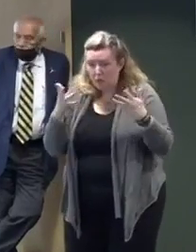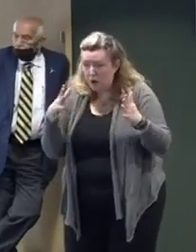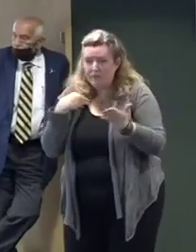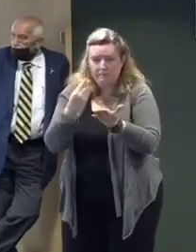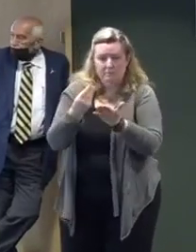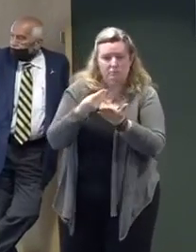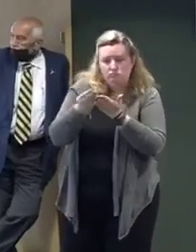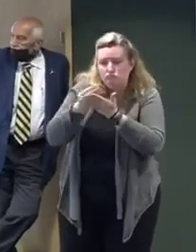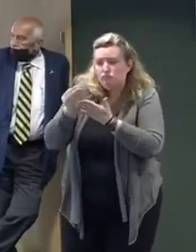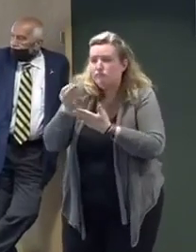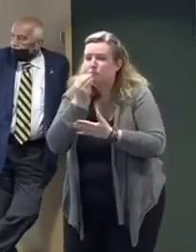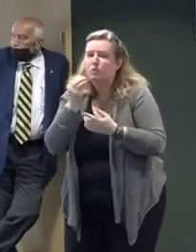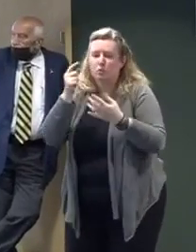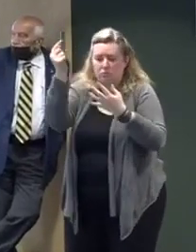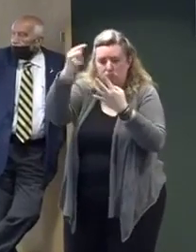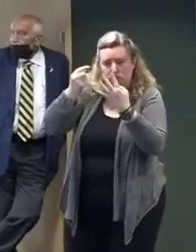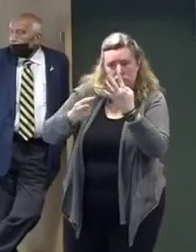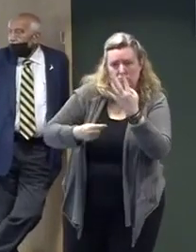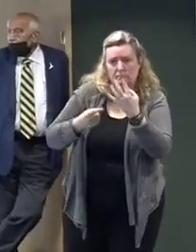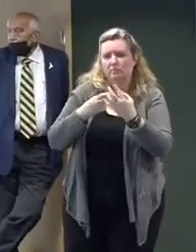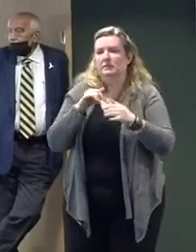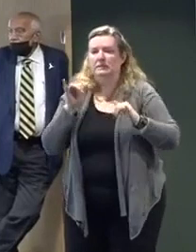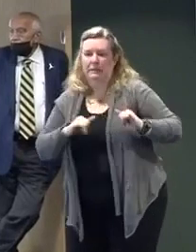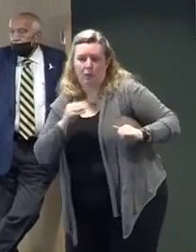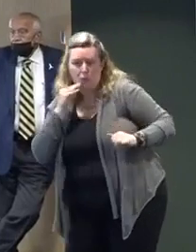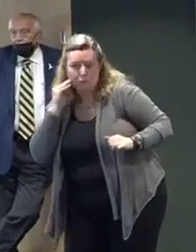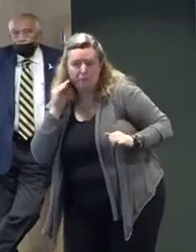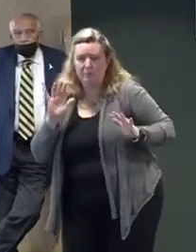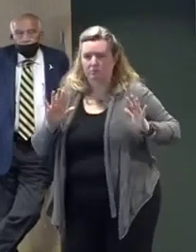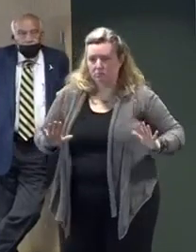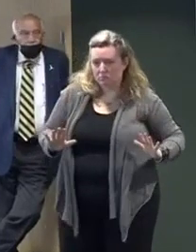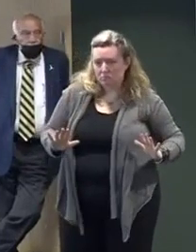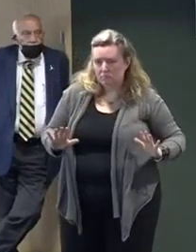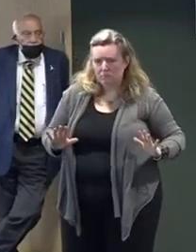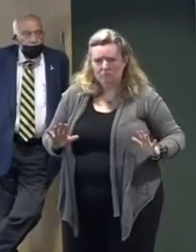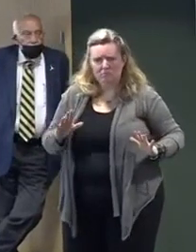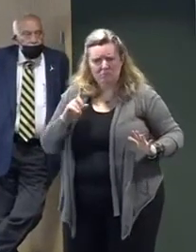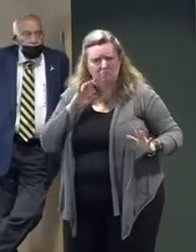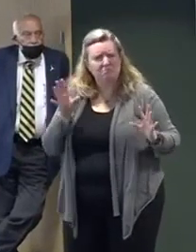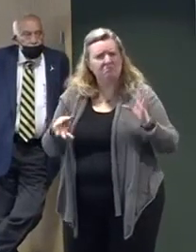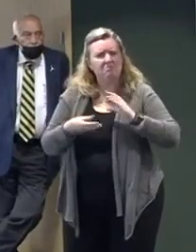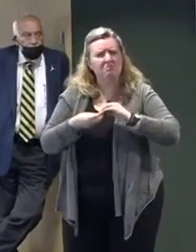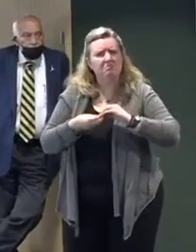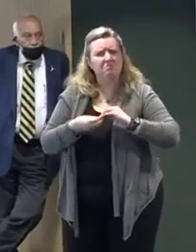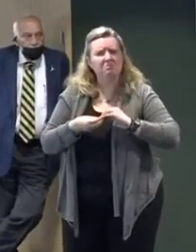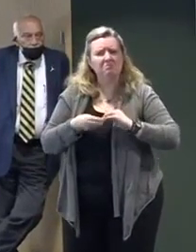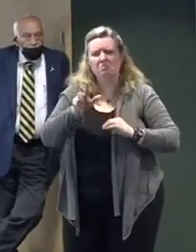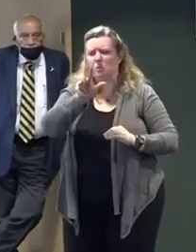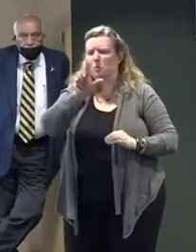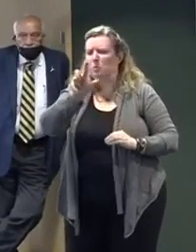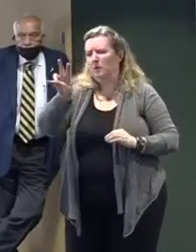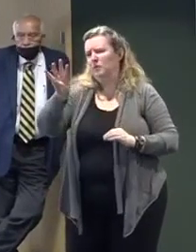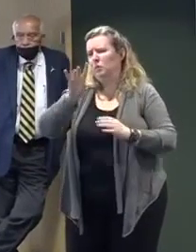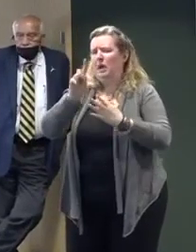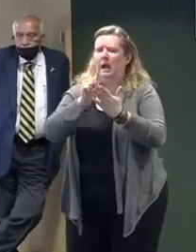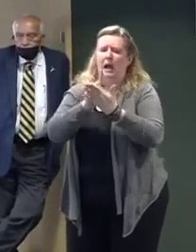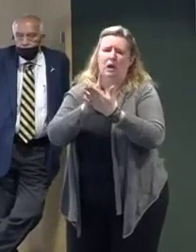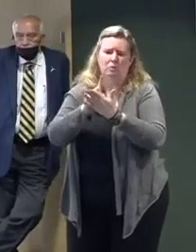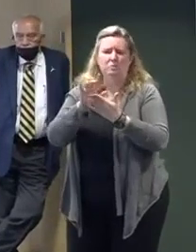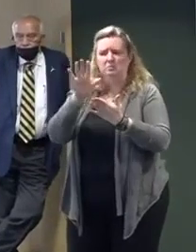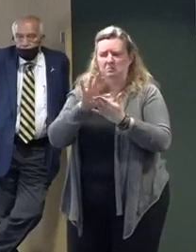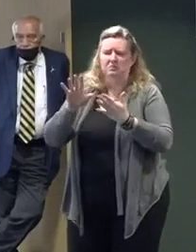inside until this thing clears through. It's probably a 24 hour reality. So this is at least until